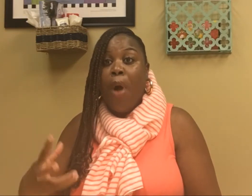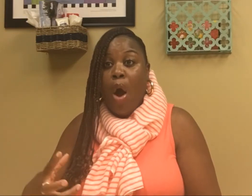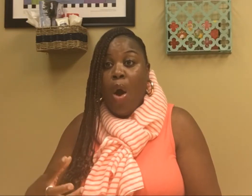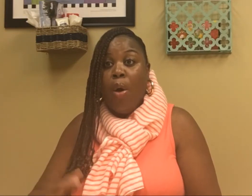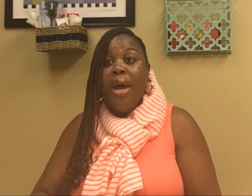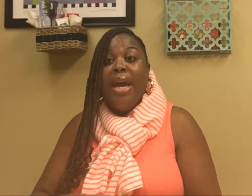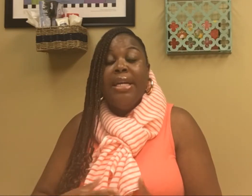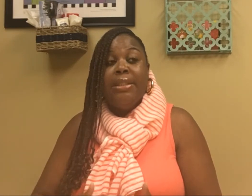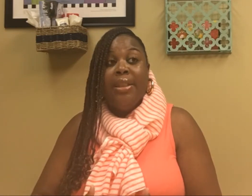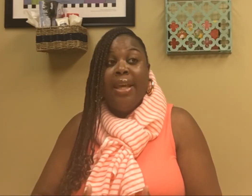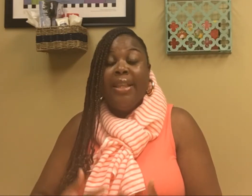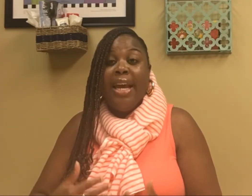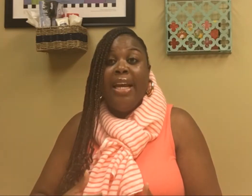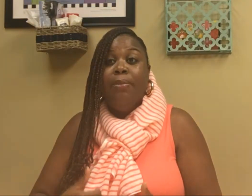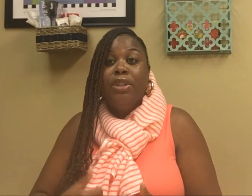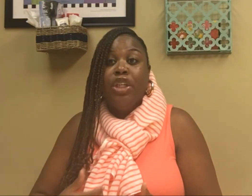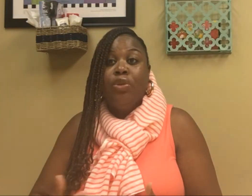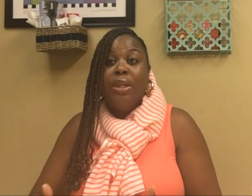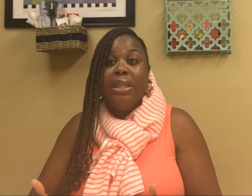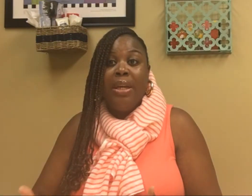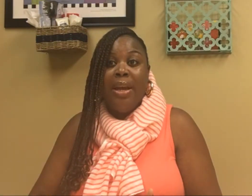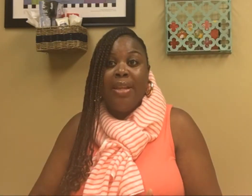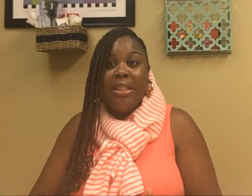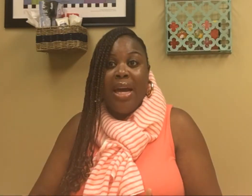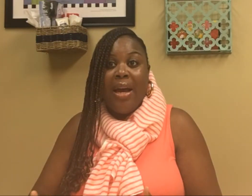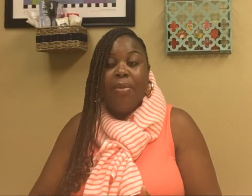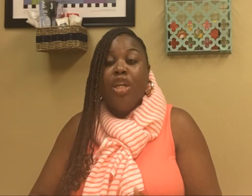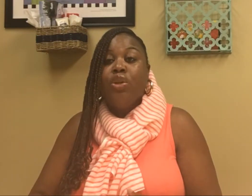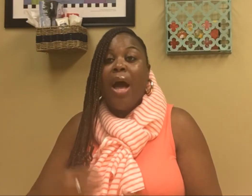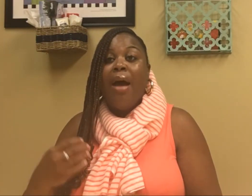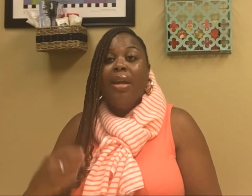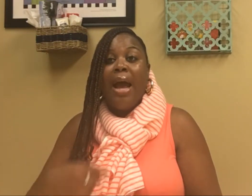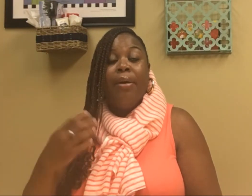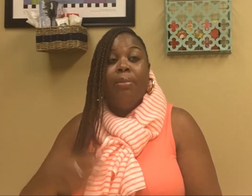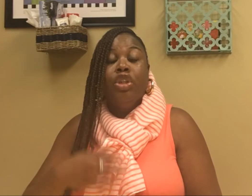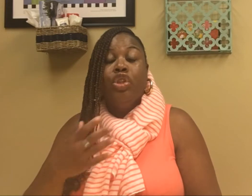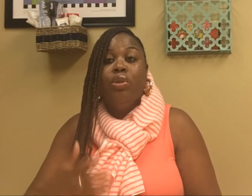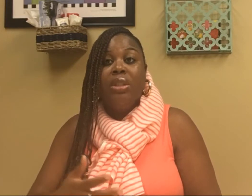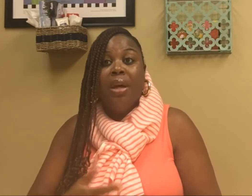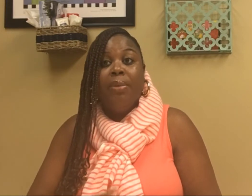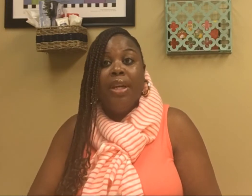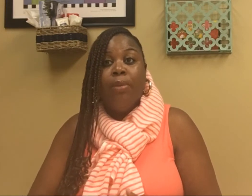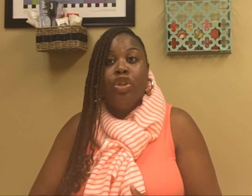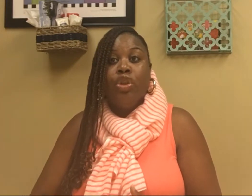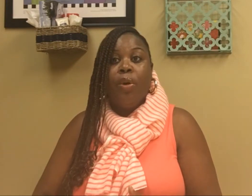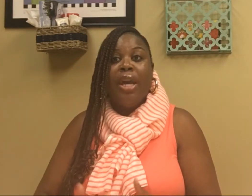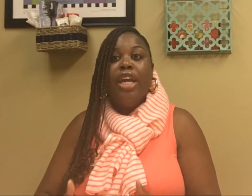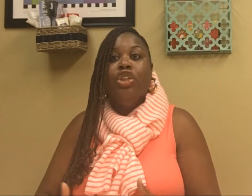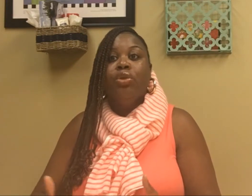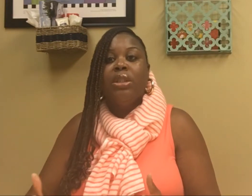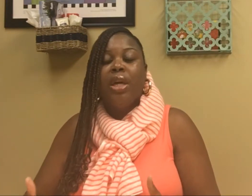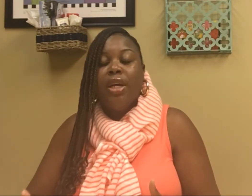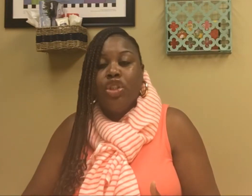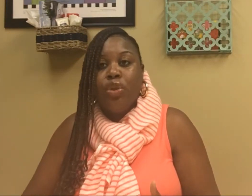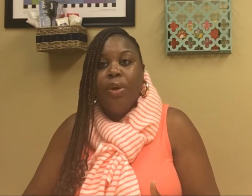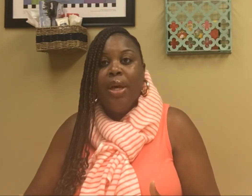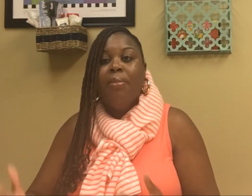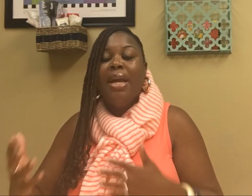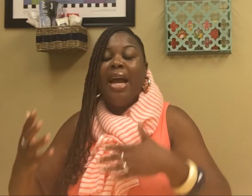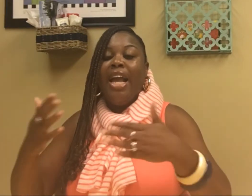ball is the thing that he was interested in at that time. So I allowed him to choose something that was showing interest to him and I